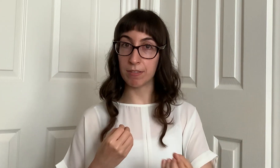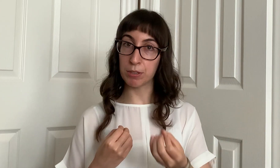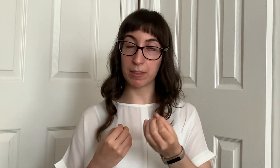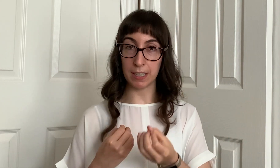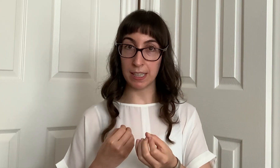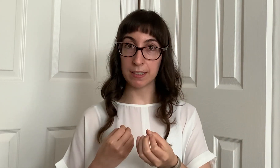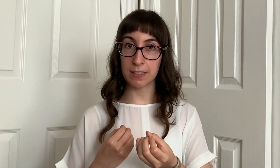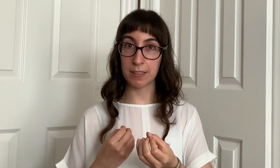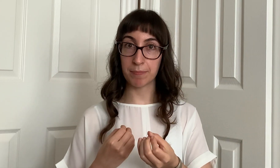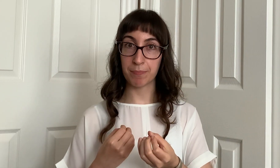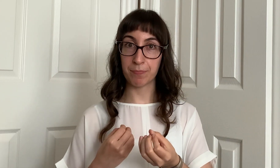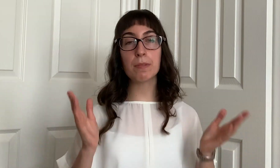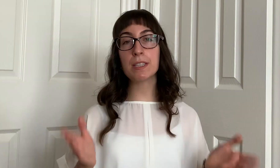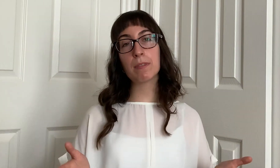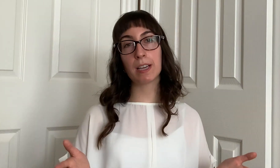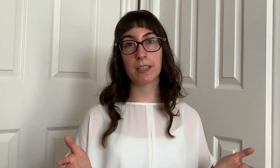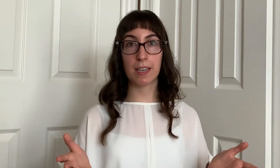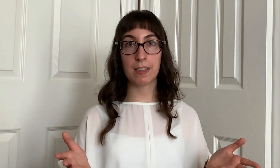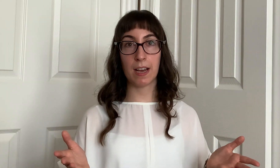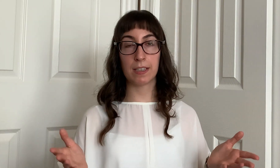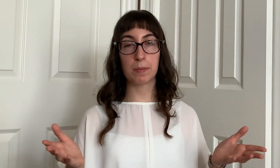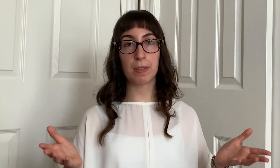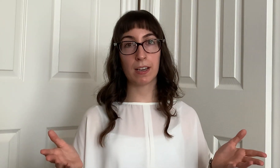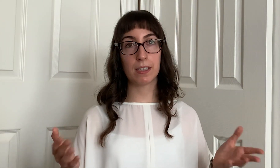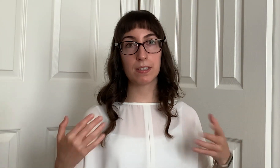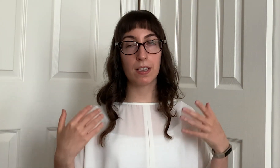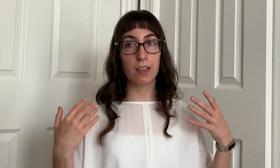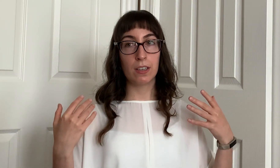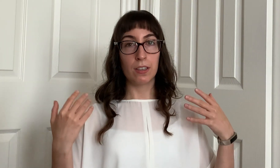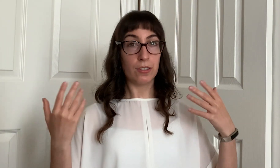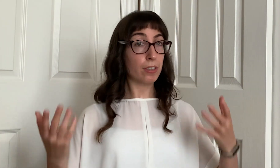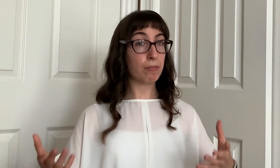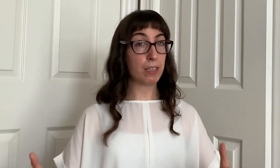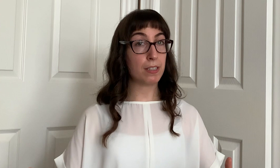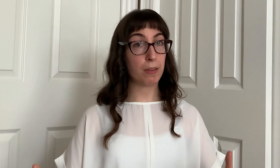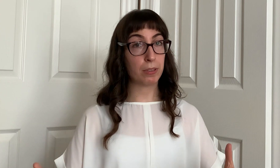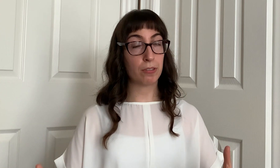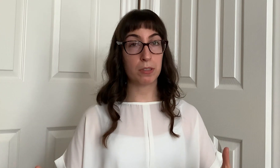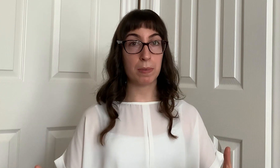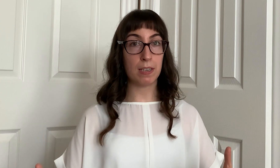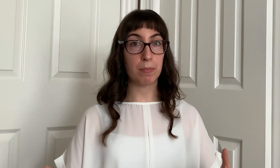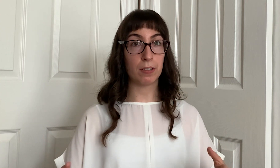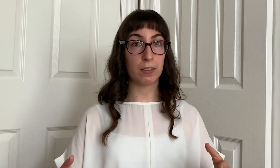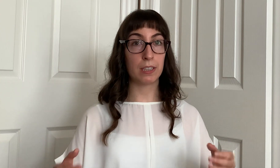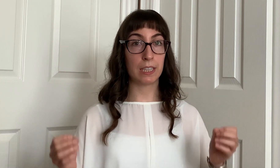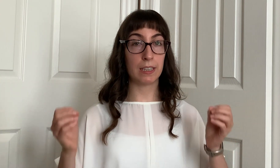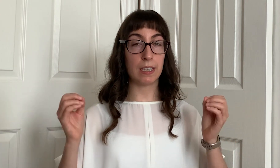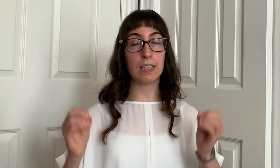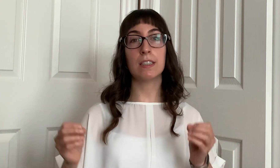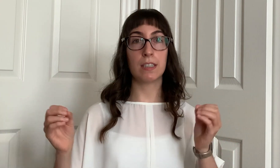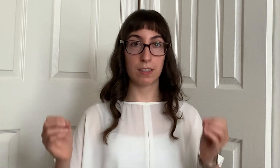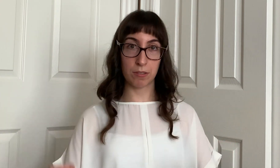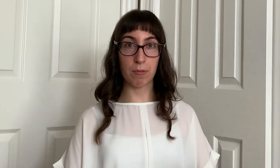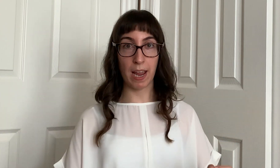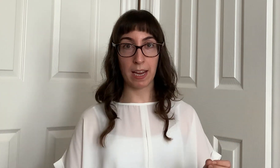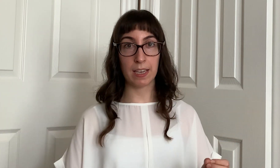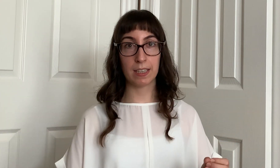individual needs and the reason why i say that is because you can resonate with those people in the easiest way